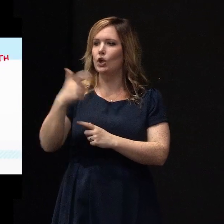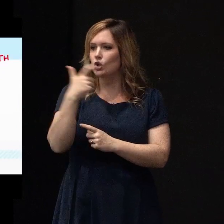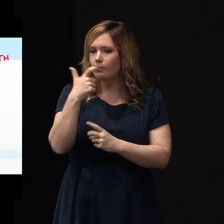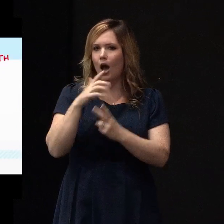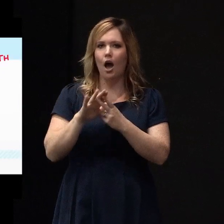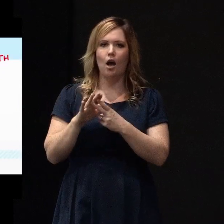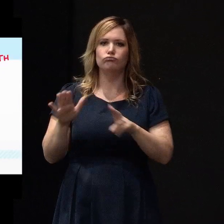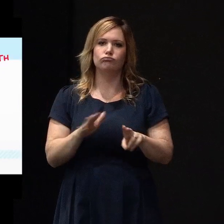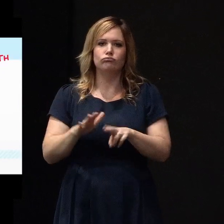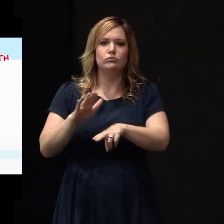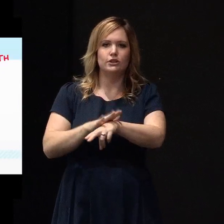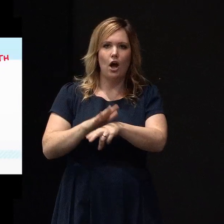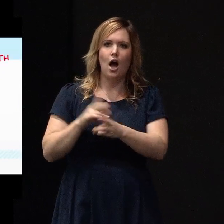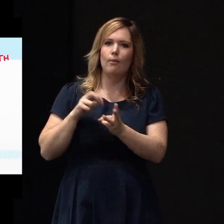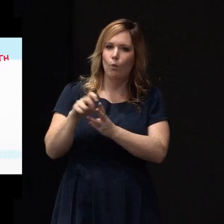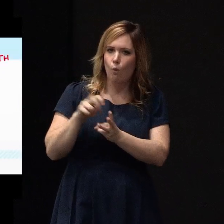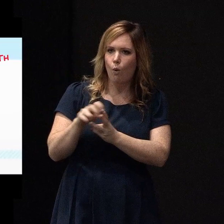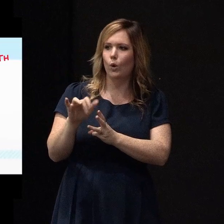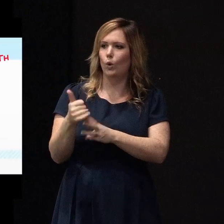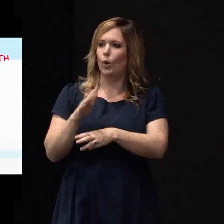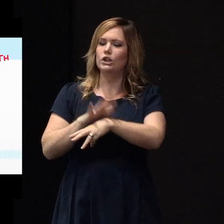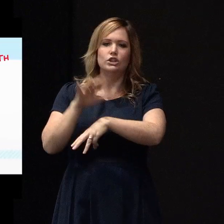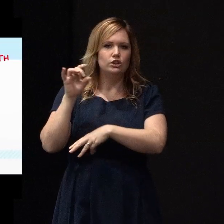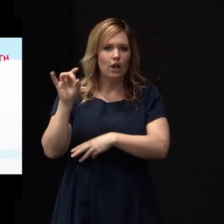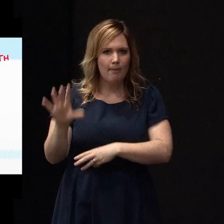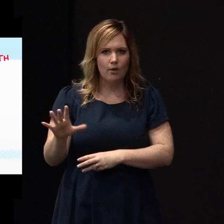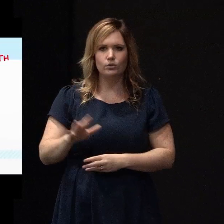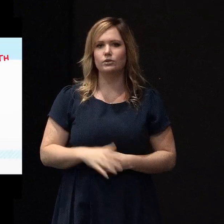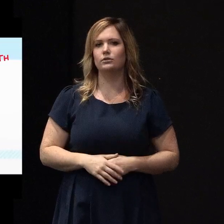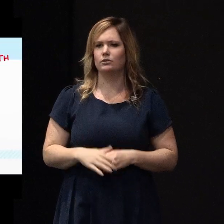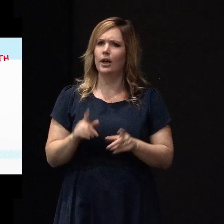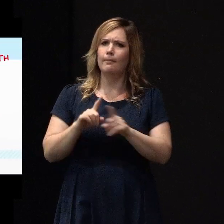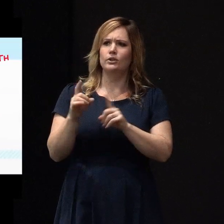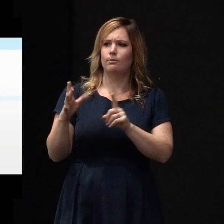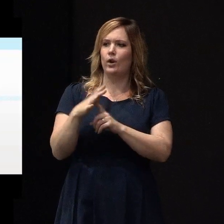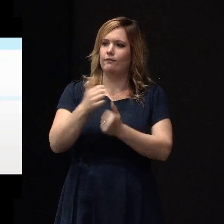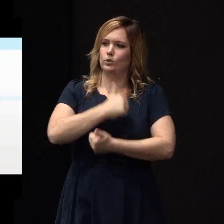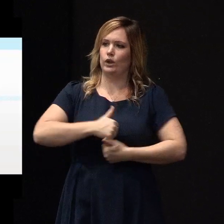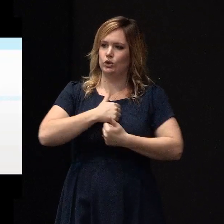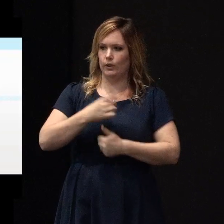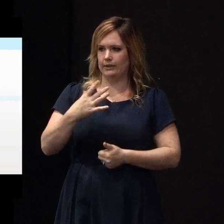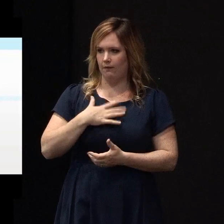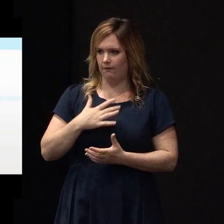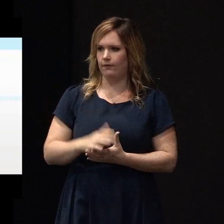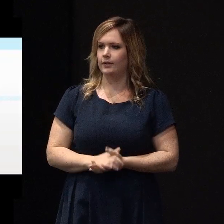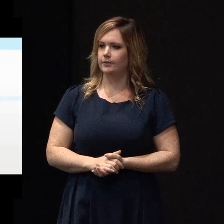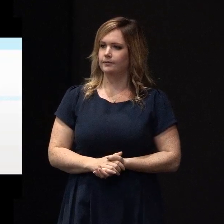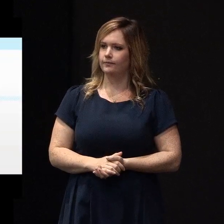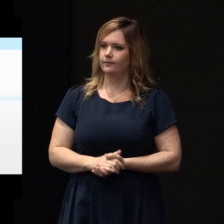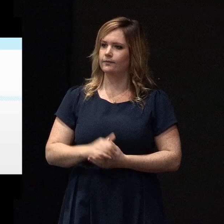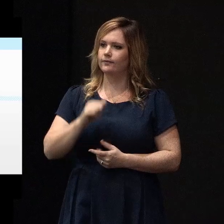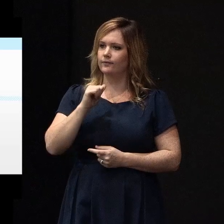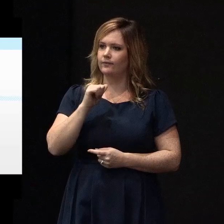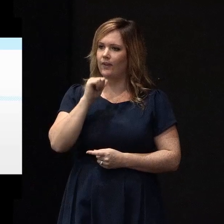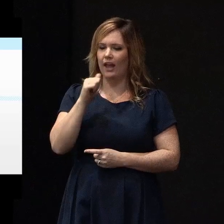a walk, just taking time out for a moment and most importantly, enjoying ourselves. If we can't charge our